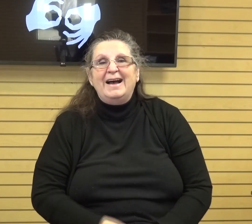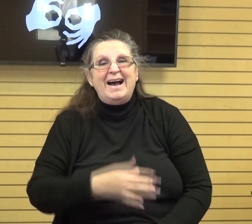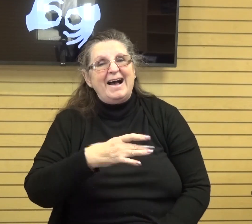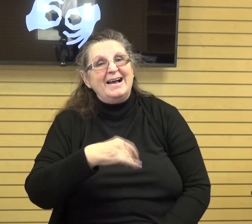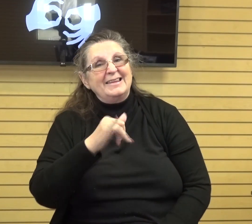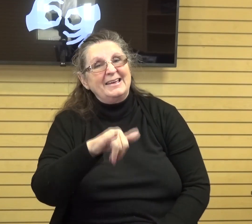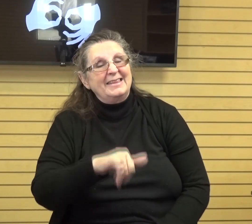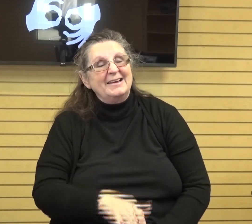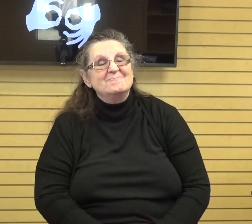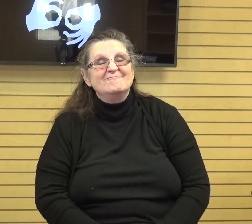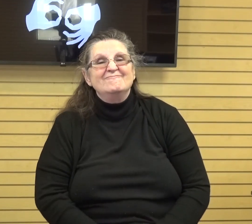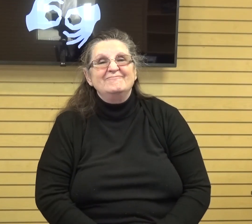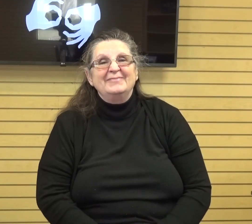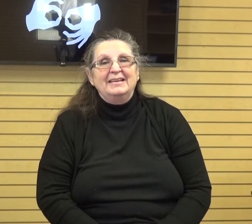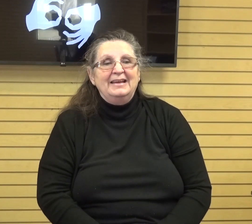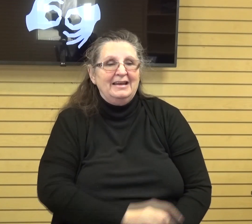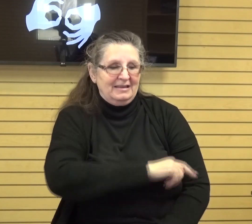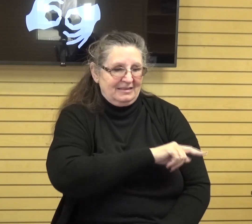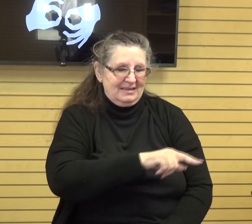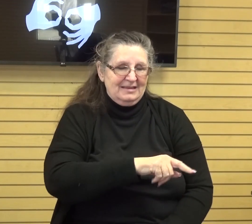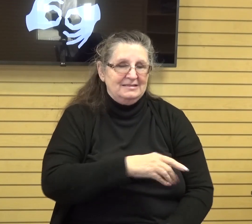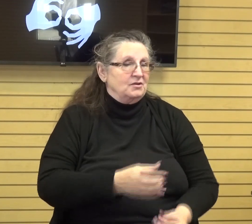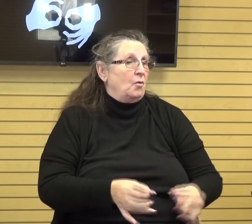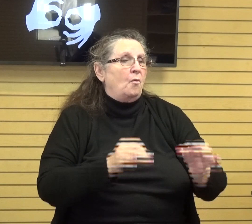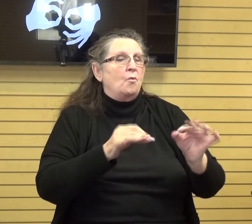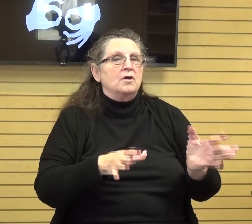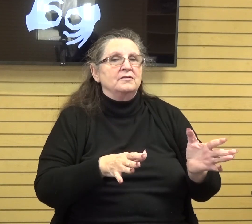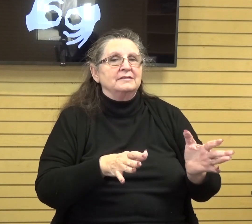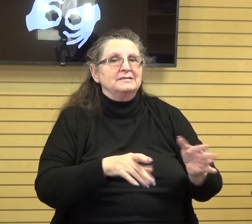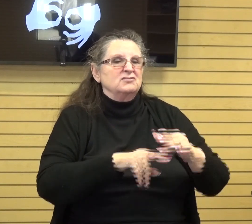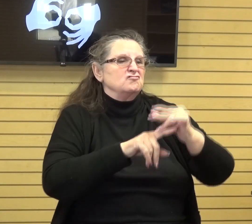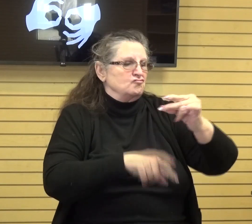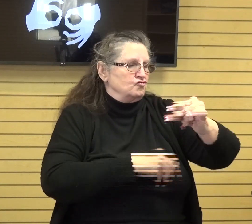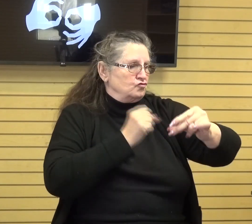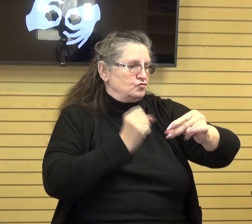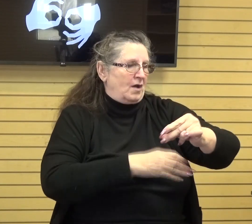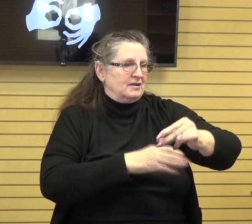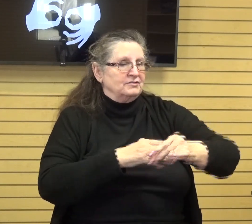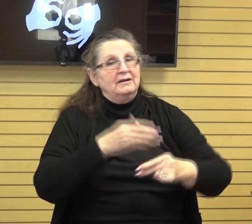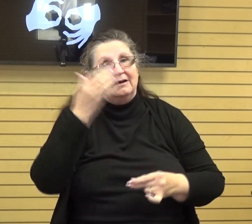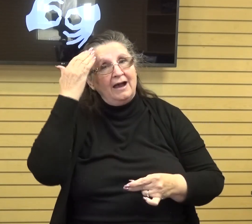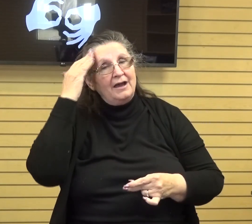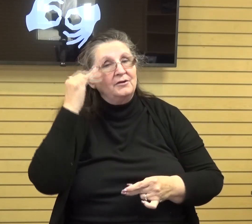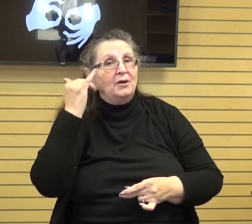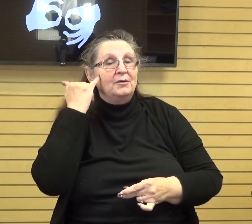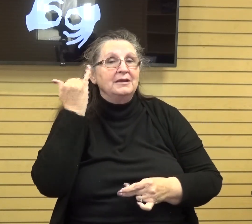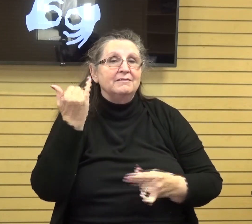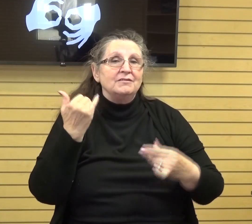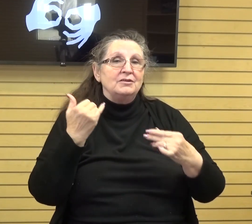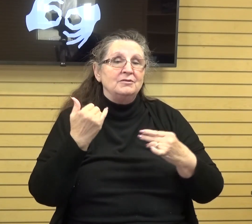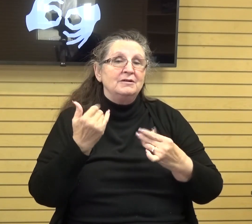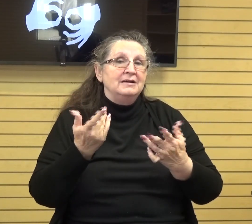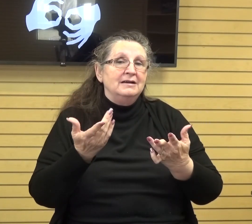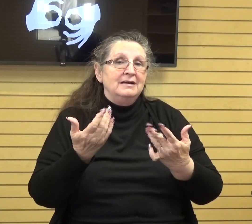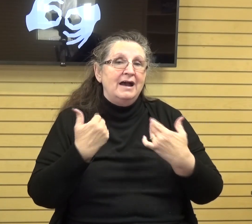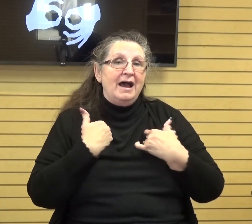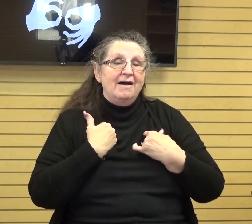like that that they are worthless and and it is trash and i don't know if you ever have gotten uh i cook steel cut